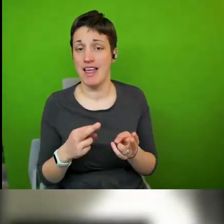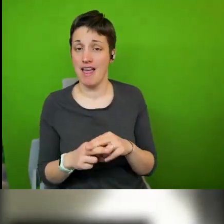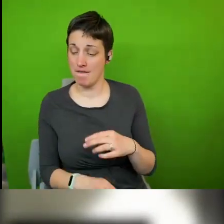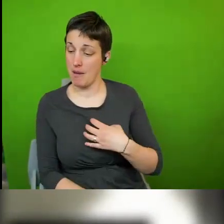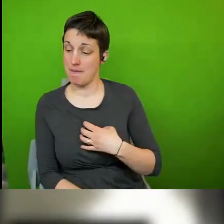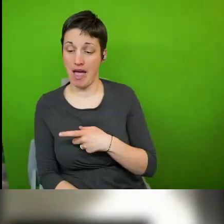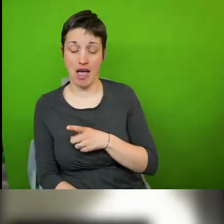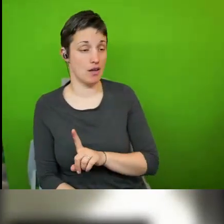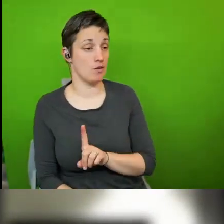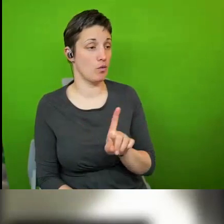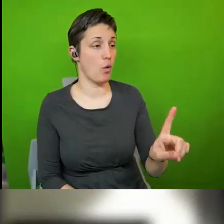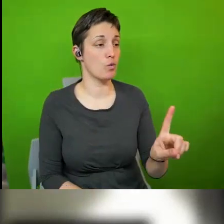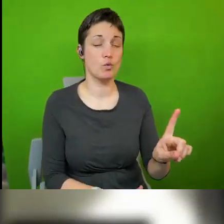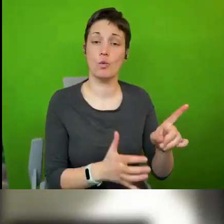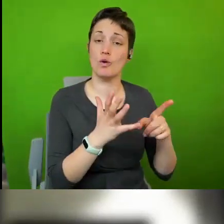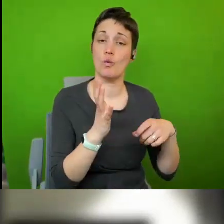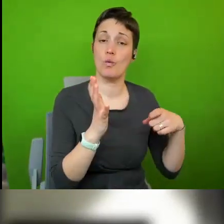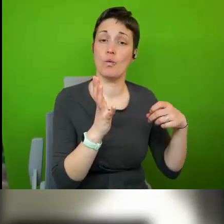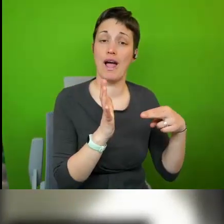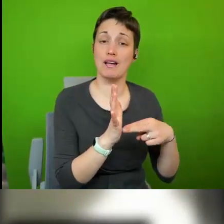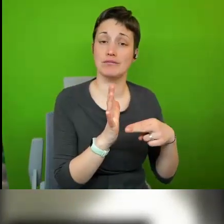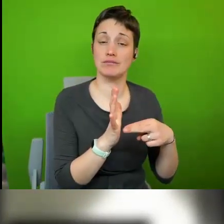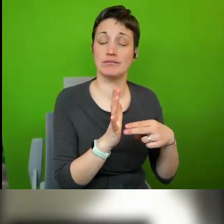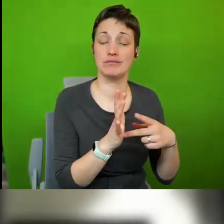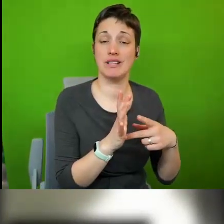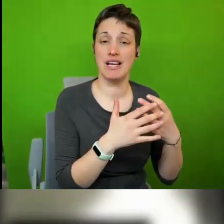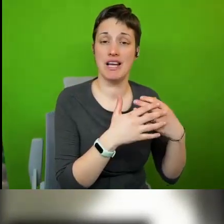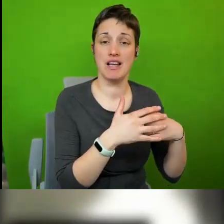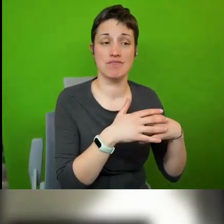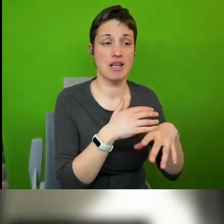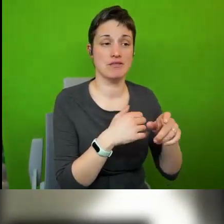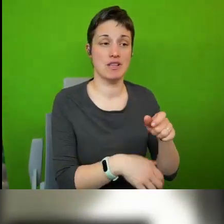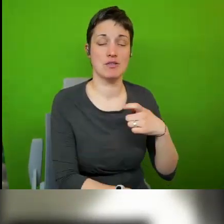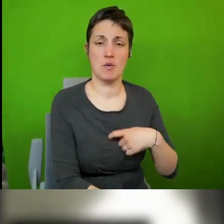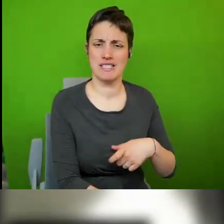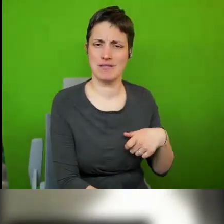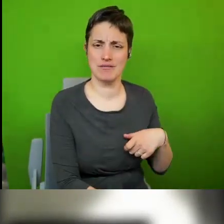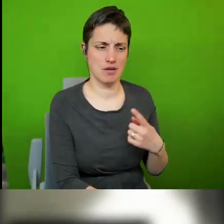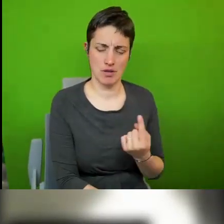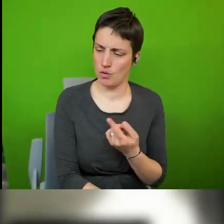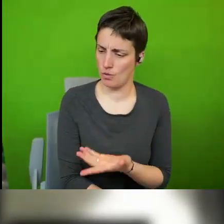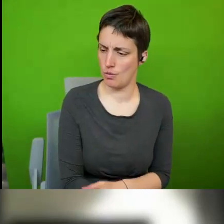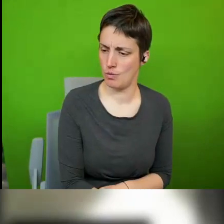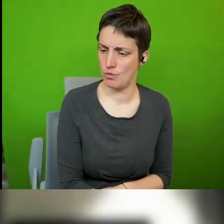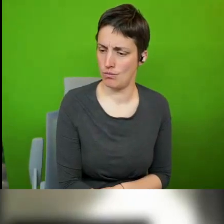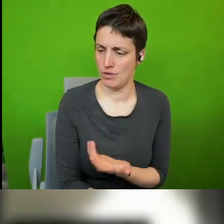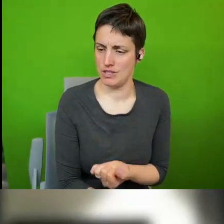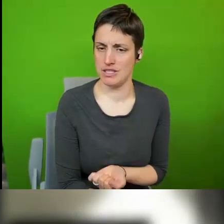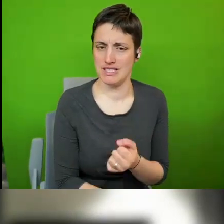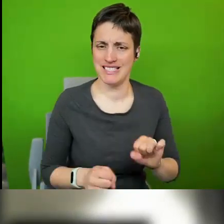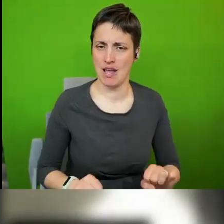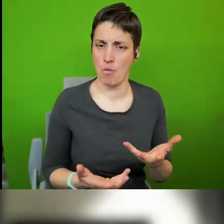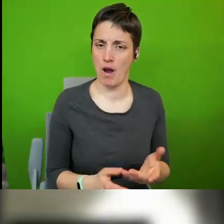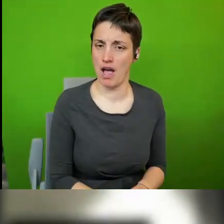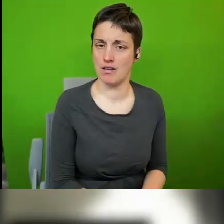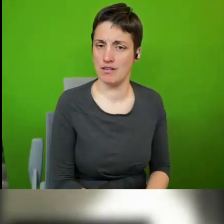council in geneva uh nobody is quite sure what the place of that mayor would be and where the seat would be and what the label would be